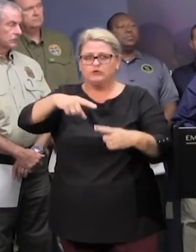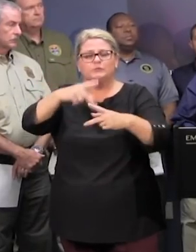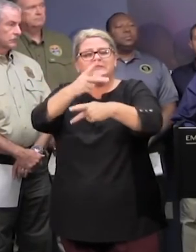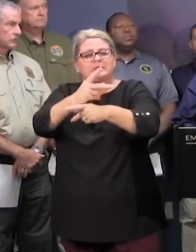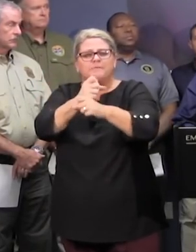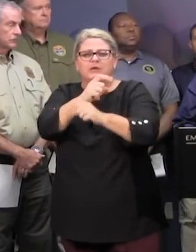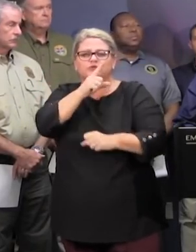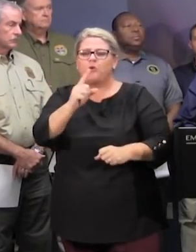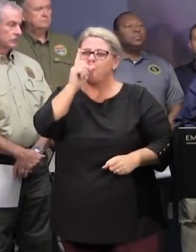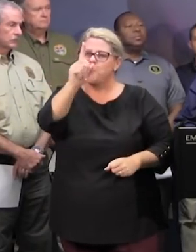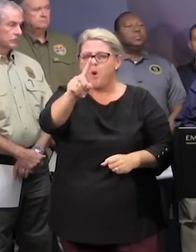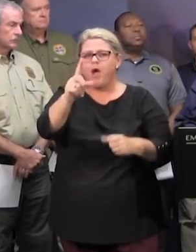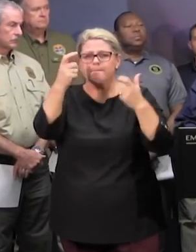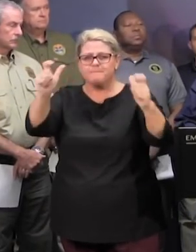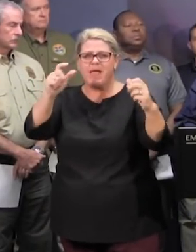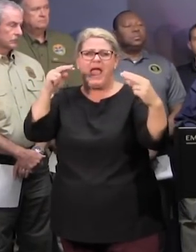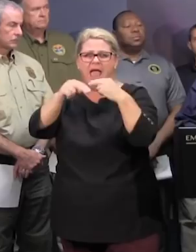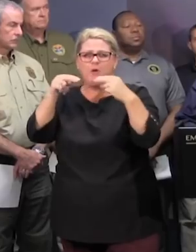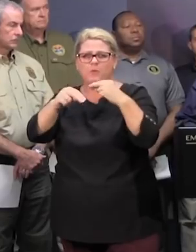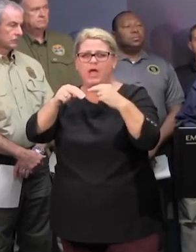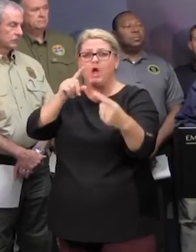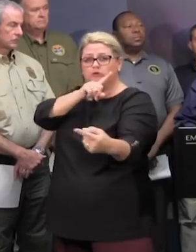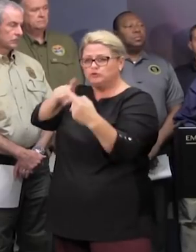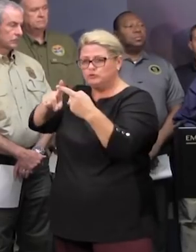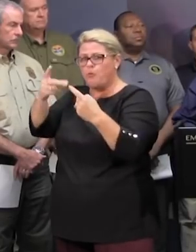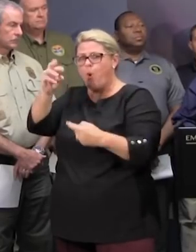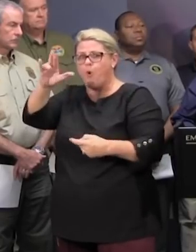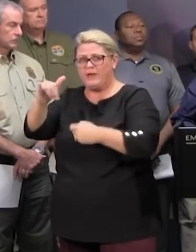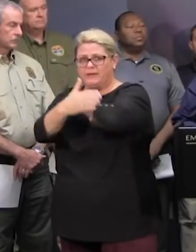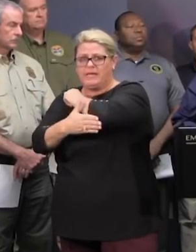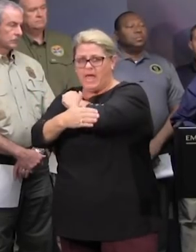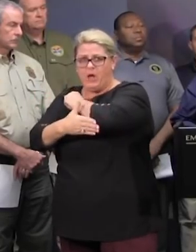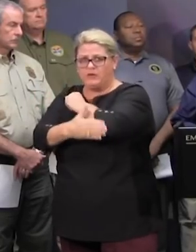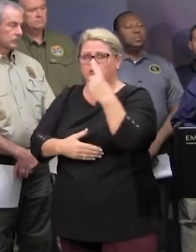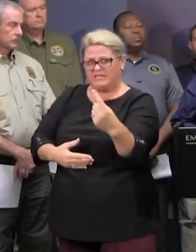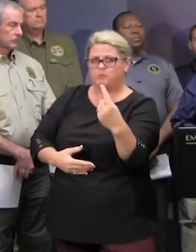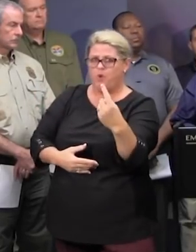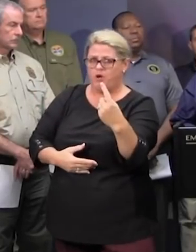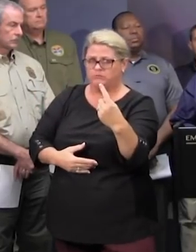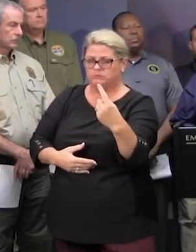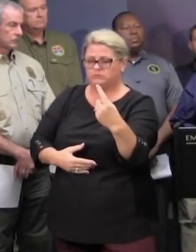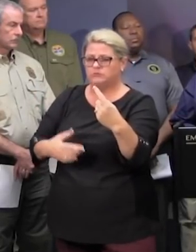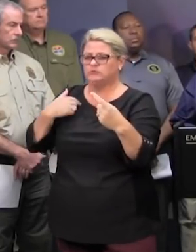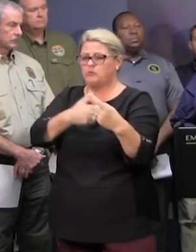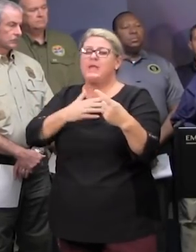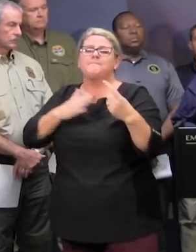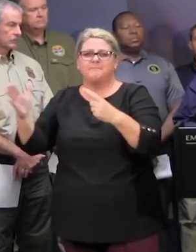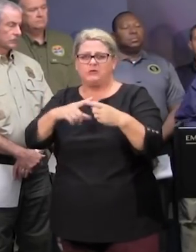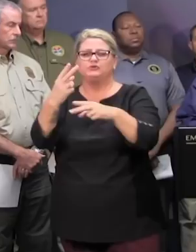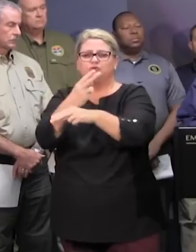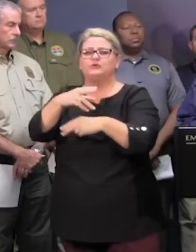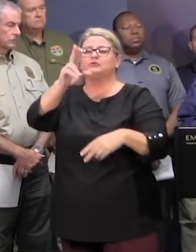least one major highway access into the ori county area and our plan currently is to utilize us